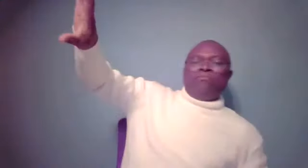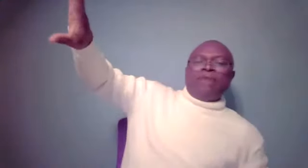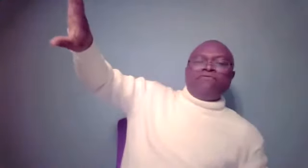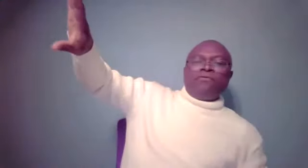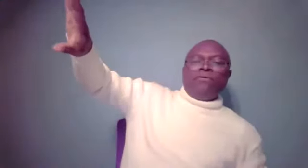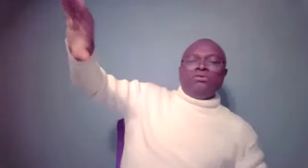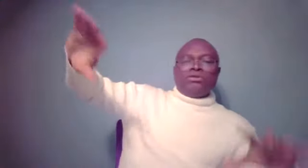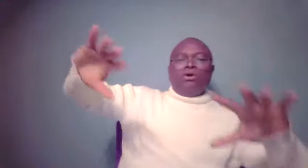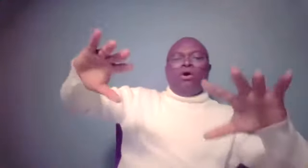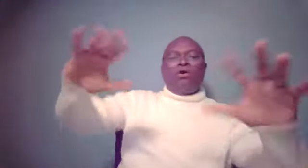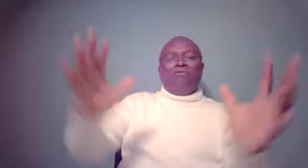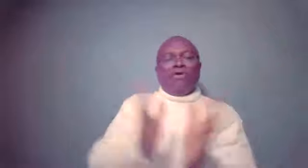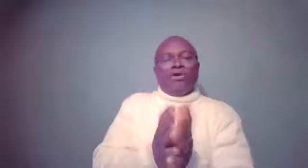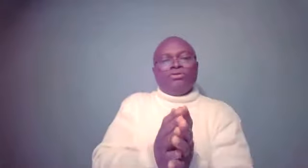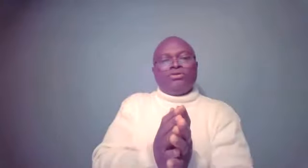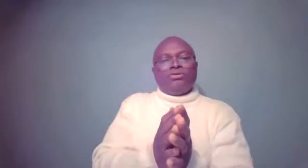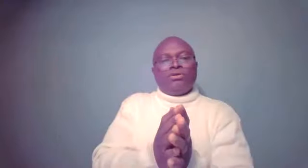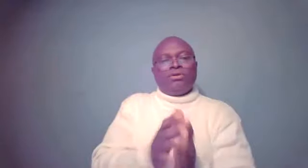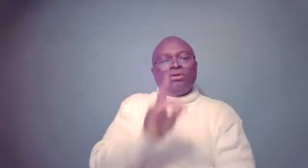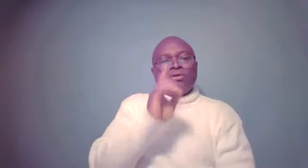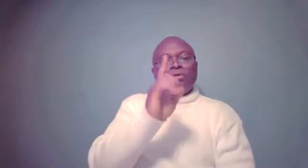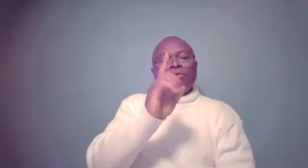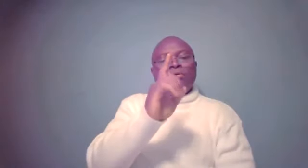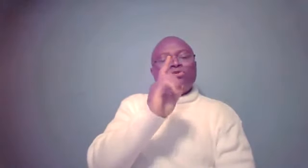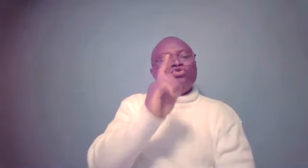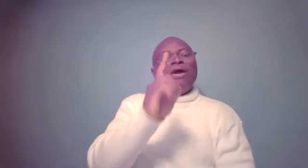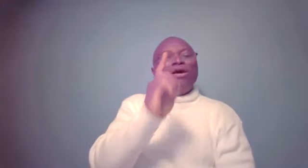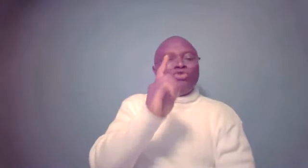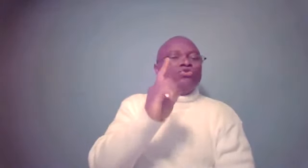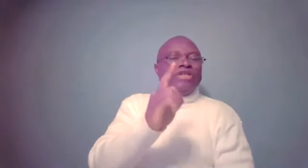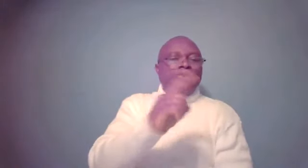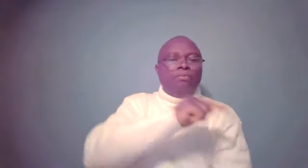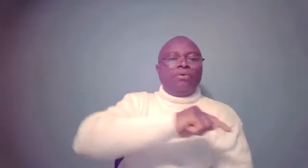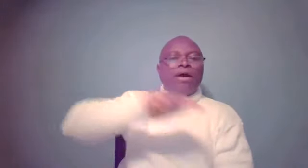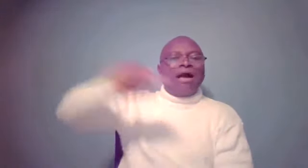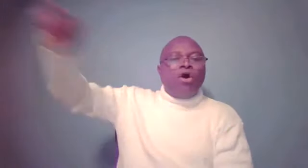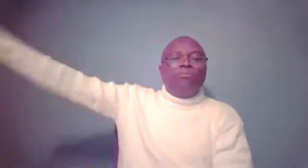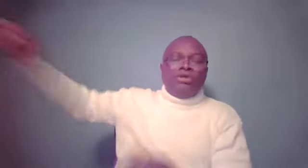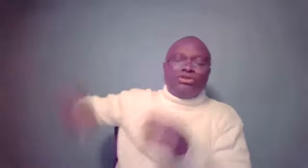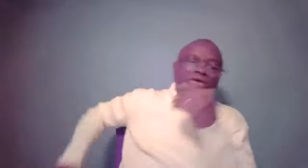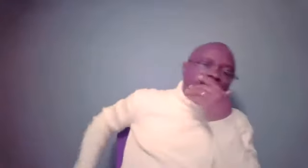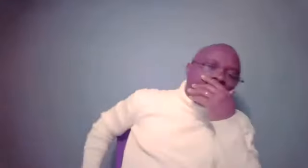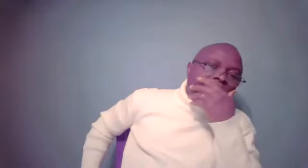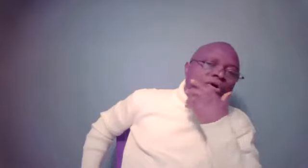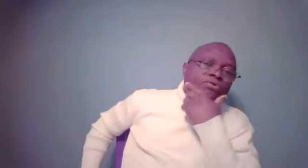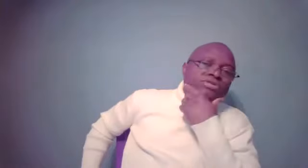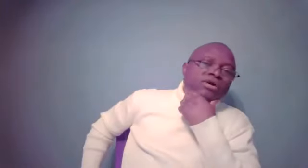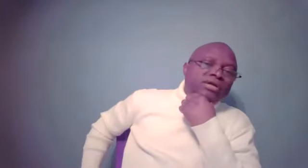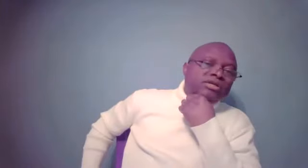your mindful ones all converged. To help Jacob accomplish the purpose that God has set